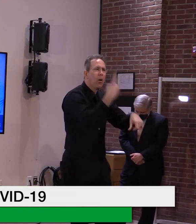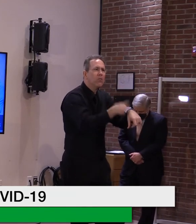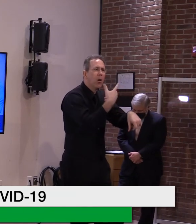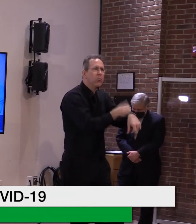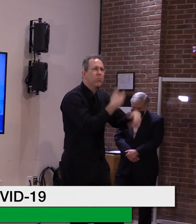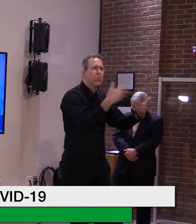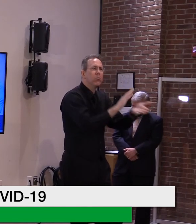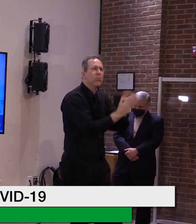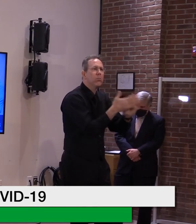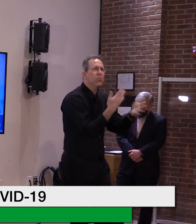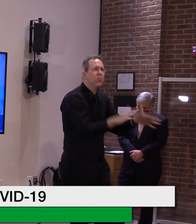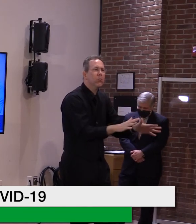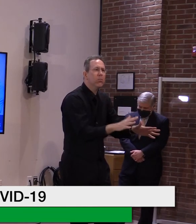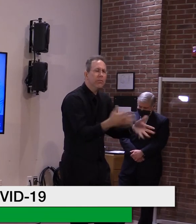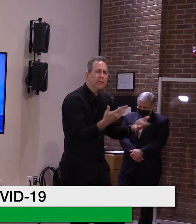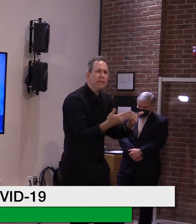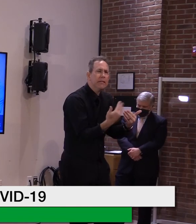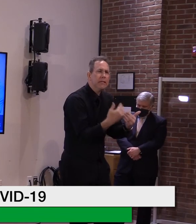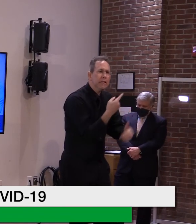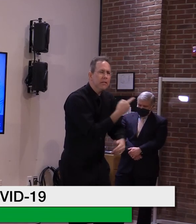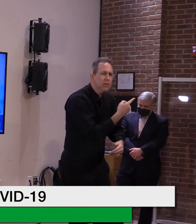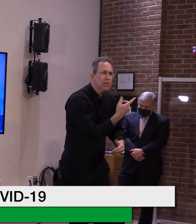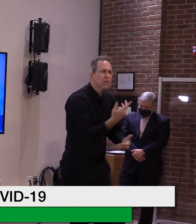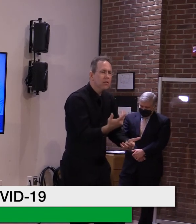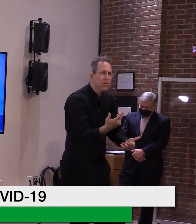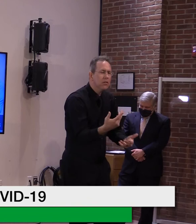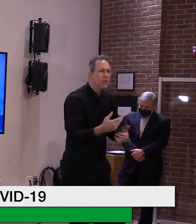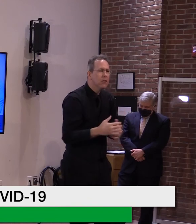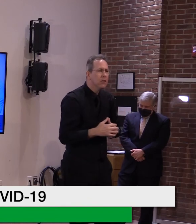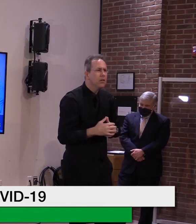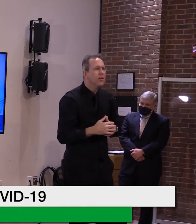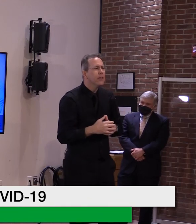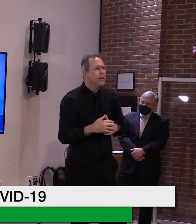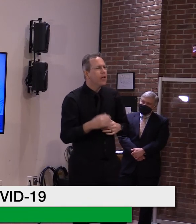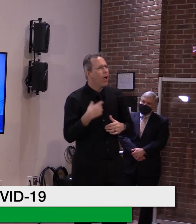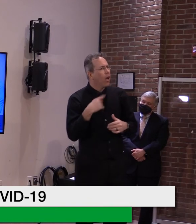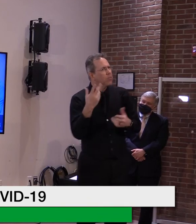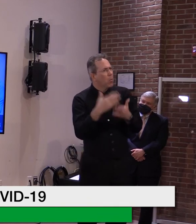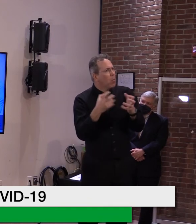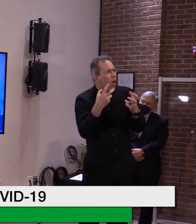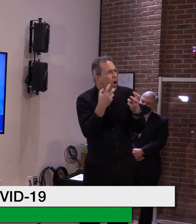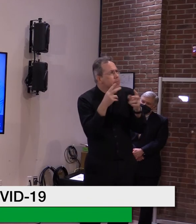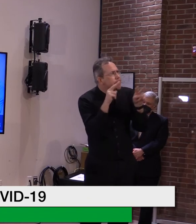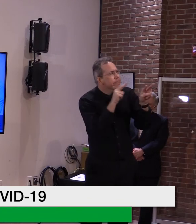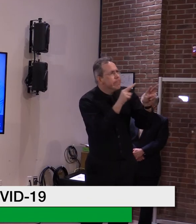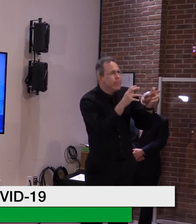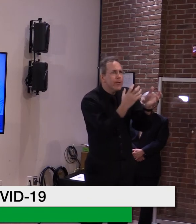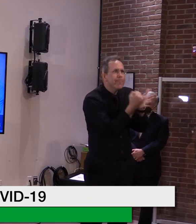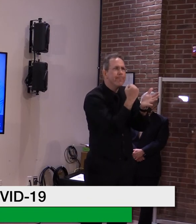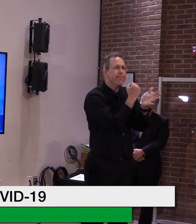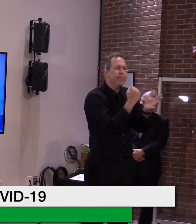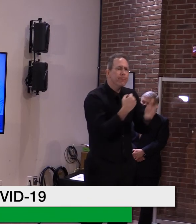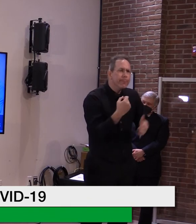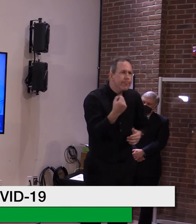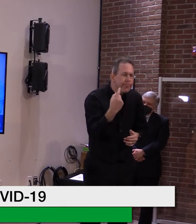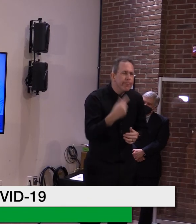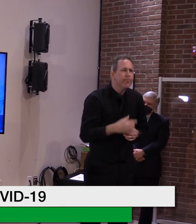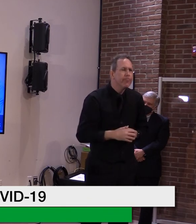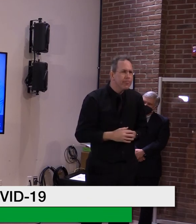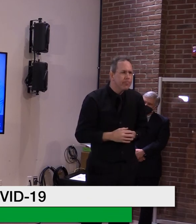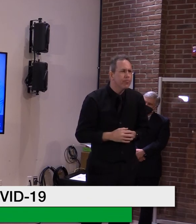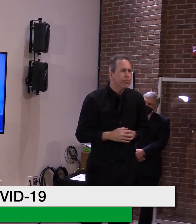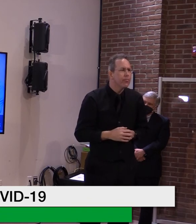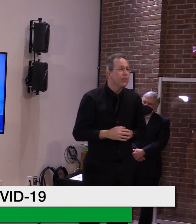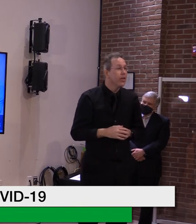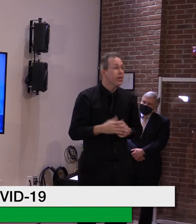regiment, and they're looking forward to that. So I think it'll be fine either way. And I would just